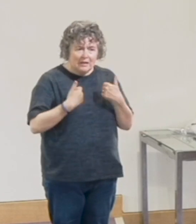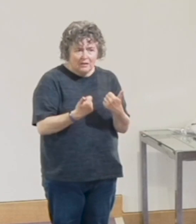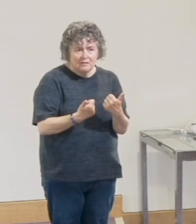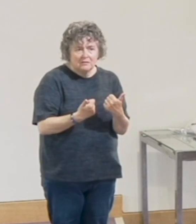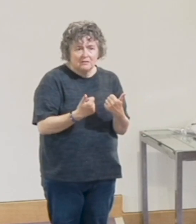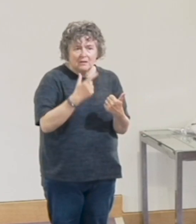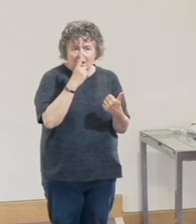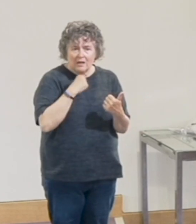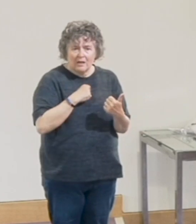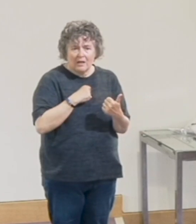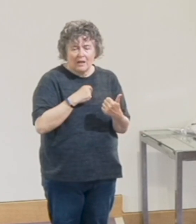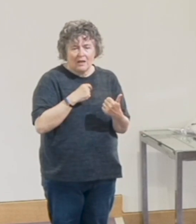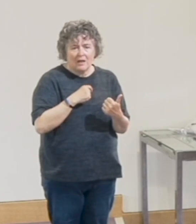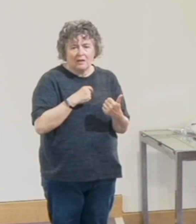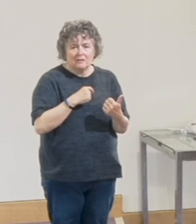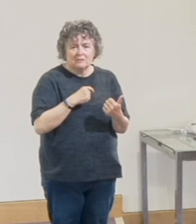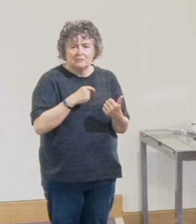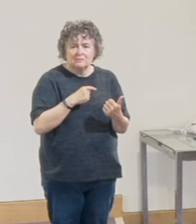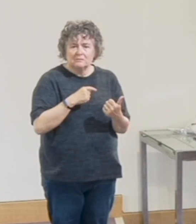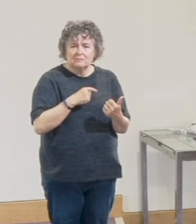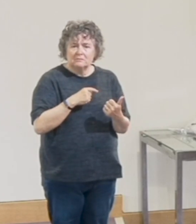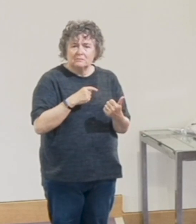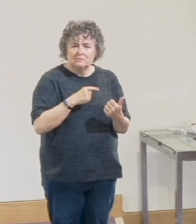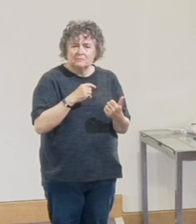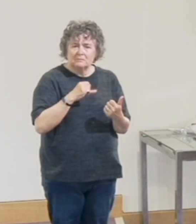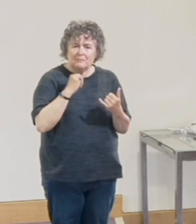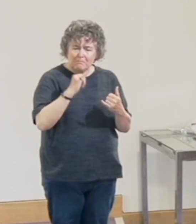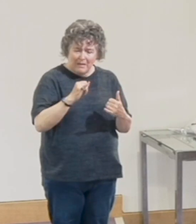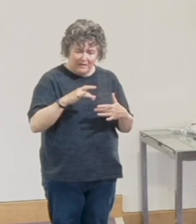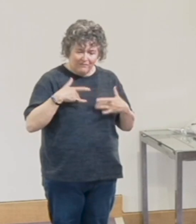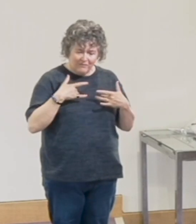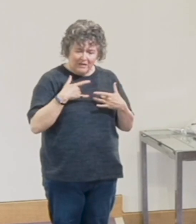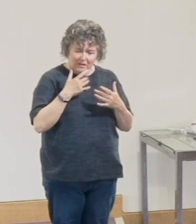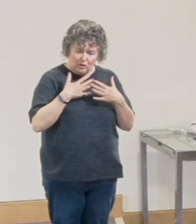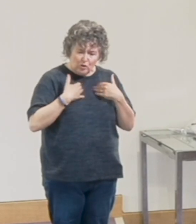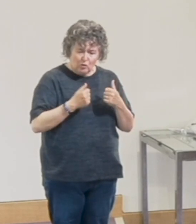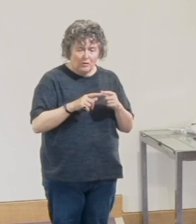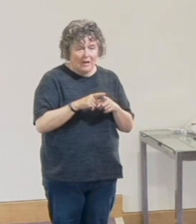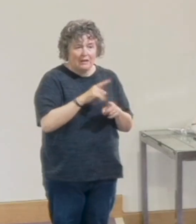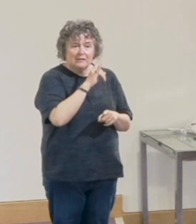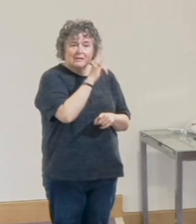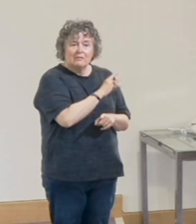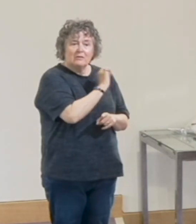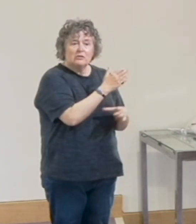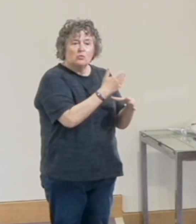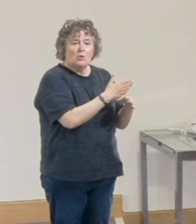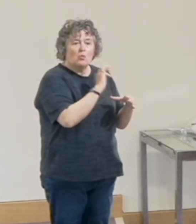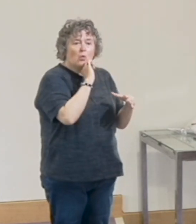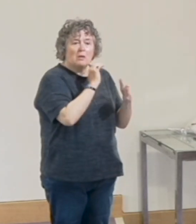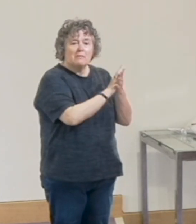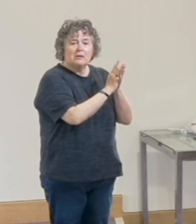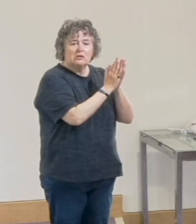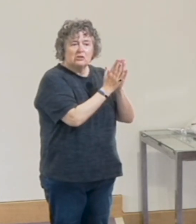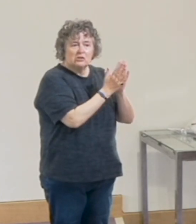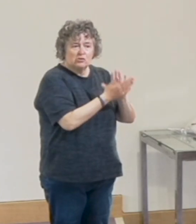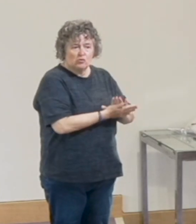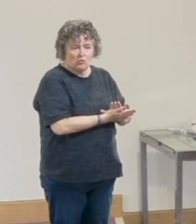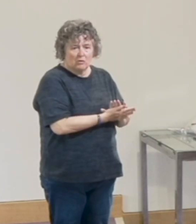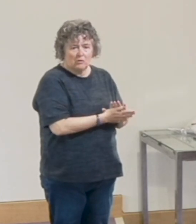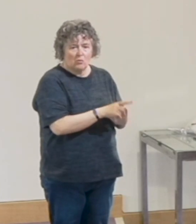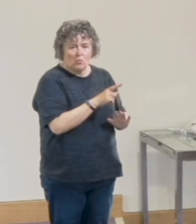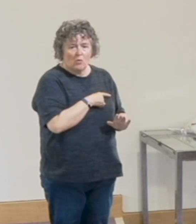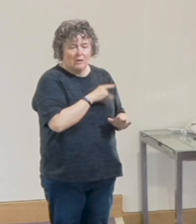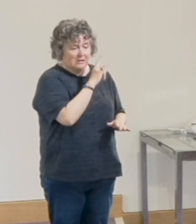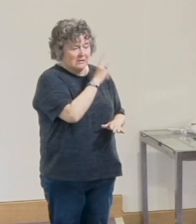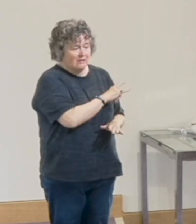can cure unforgiveness, and most importantly, I believe it destroys the work of the devil. Because this is not